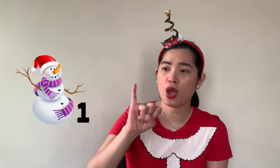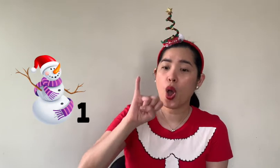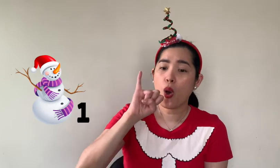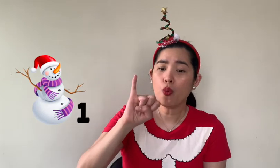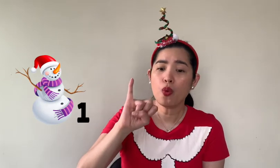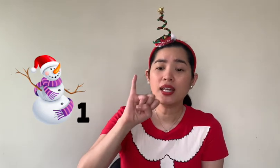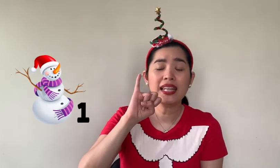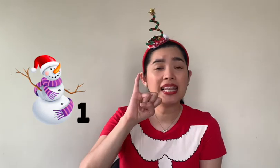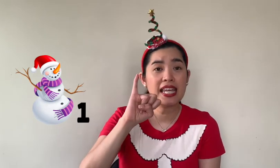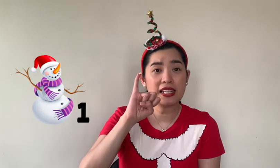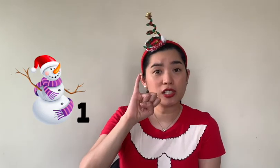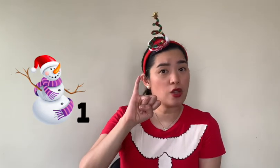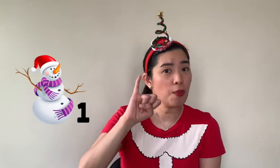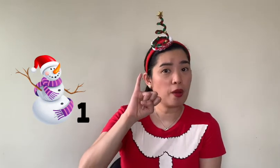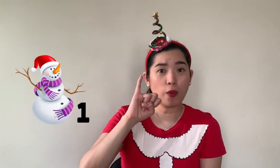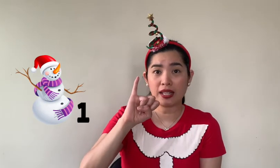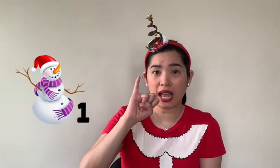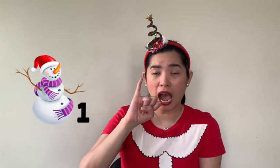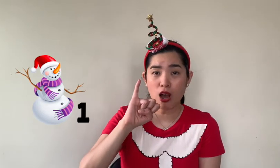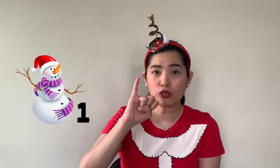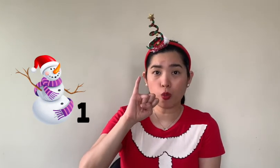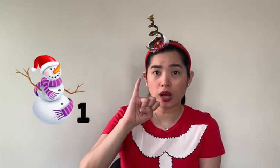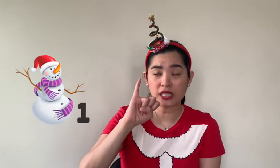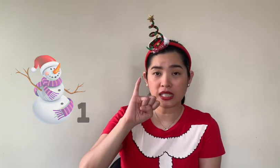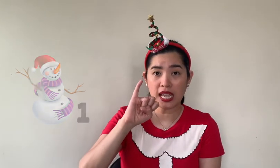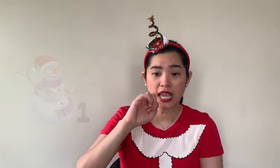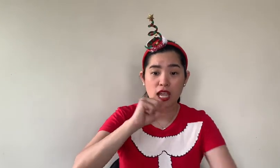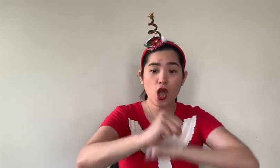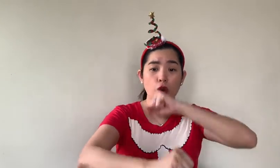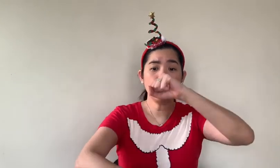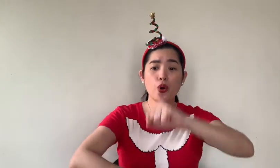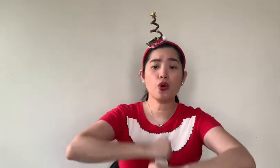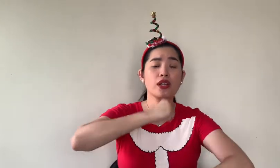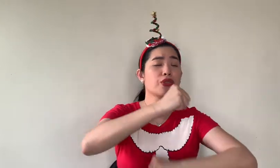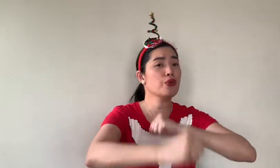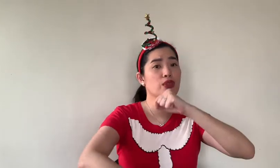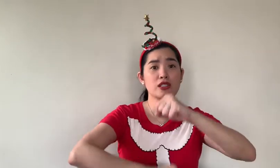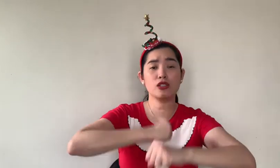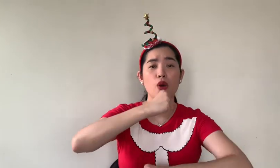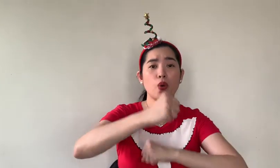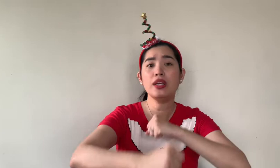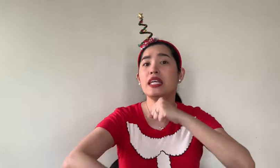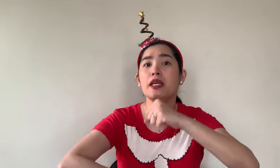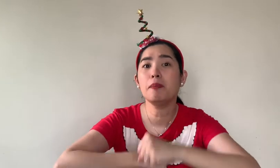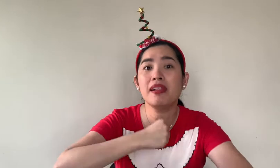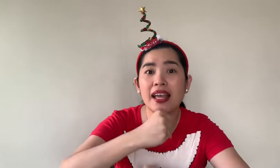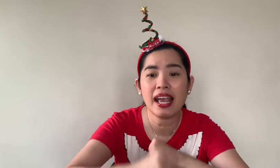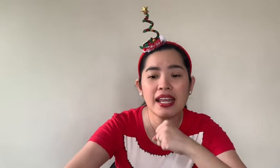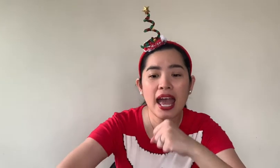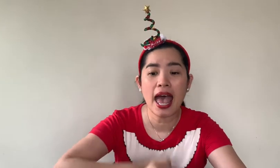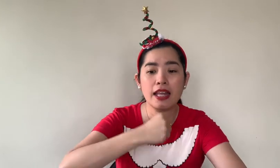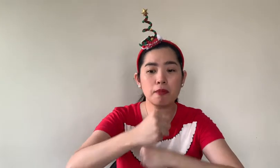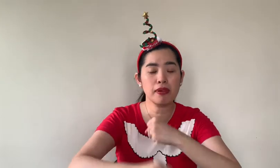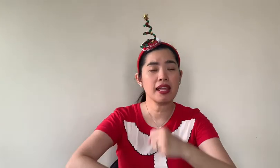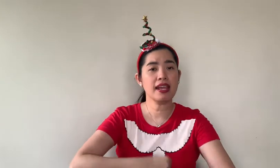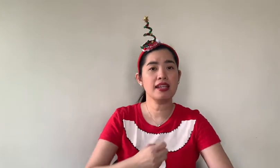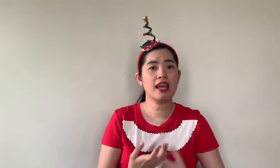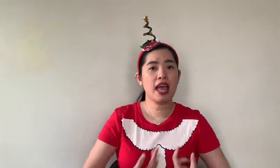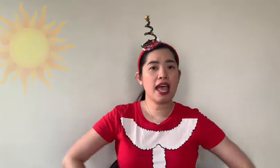One little snowman went out one day. Rolling through the snow, he played and played. And